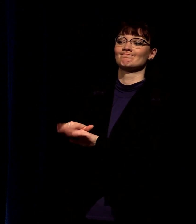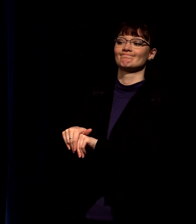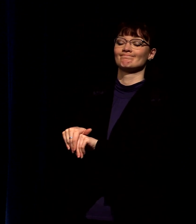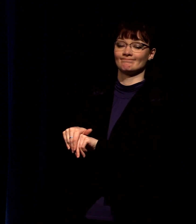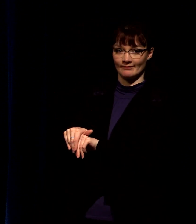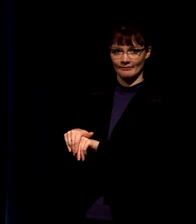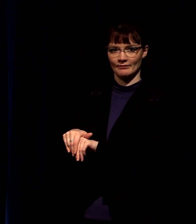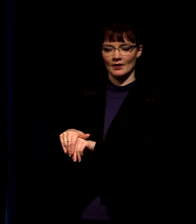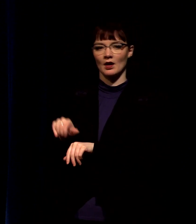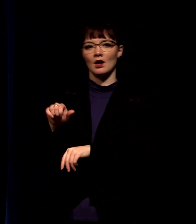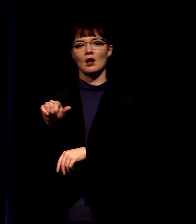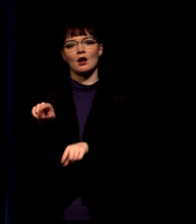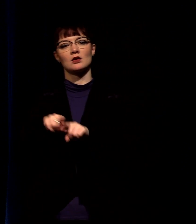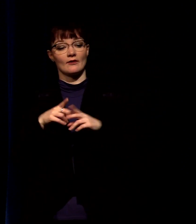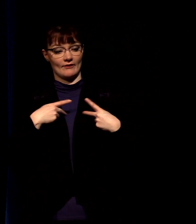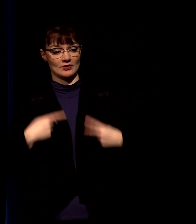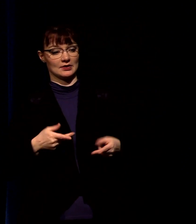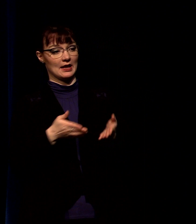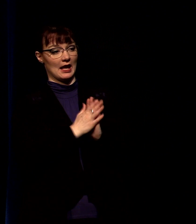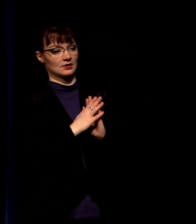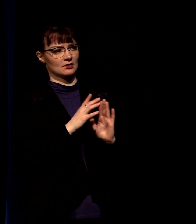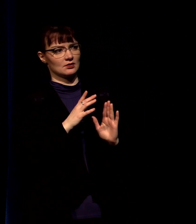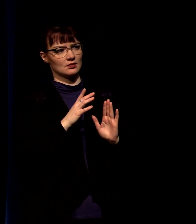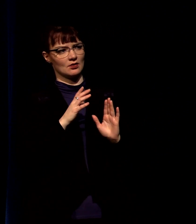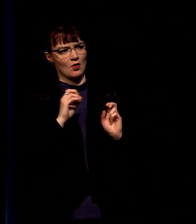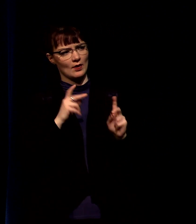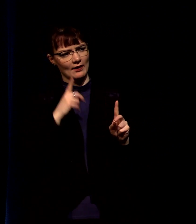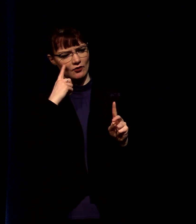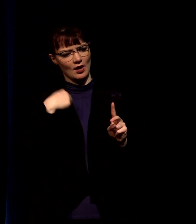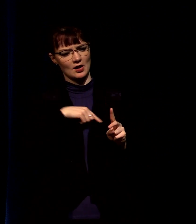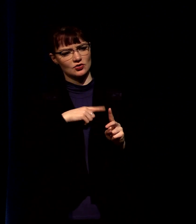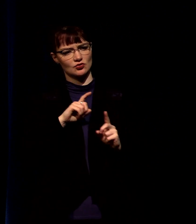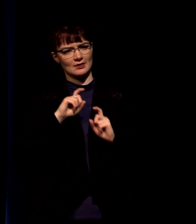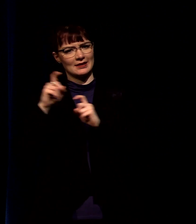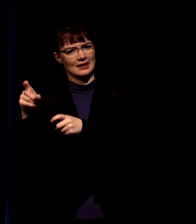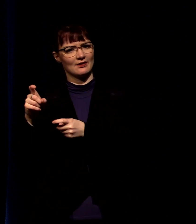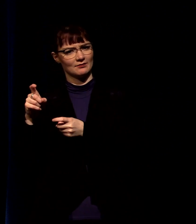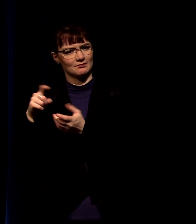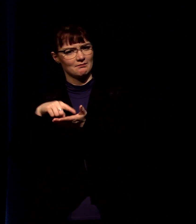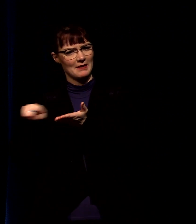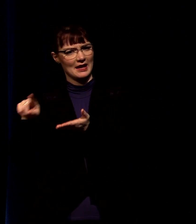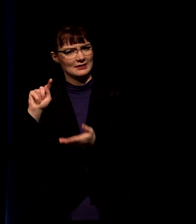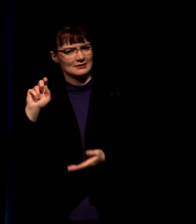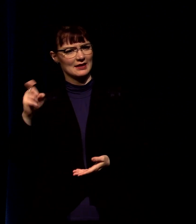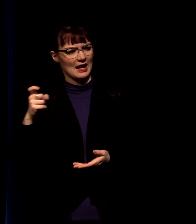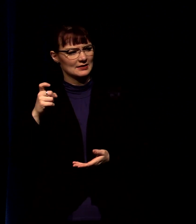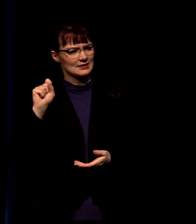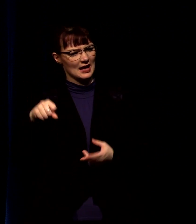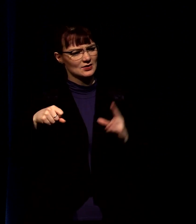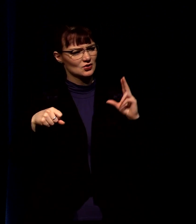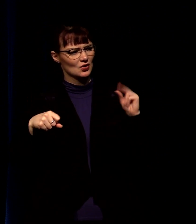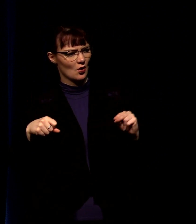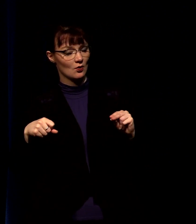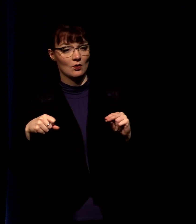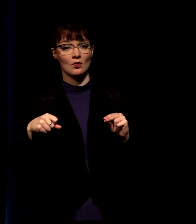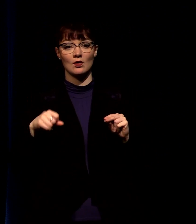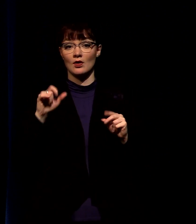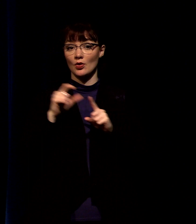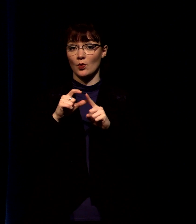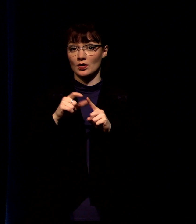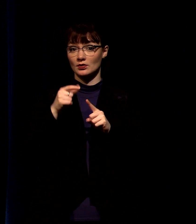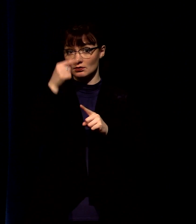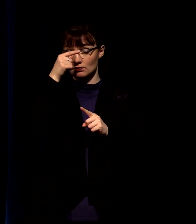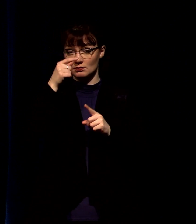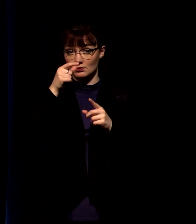pharisees ask him is it okay for us to give to caesar these taxes or not and the word that is used there really